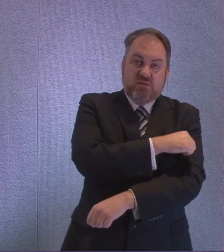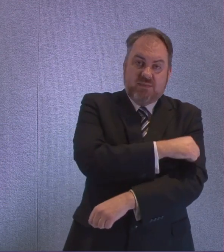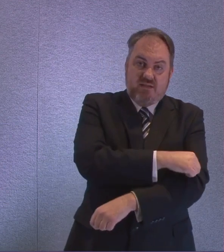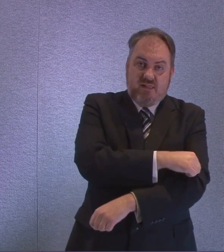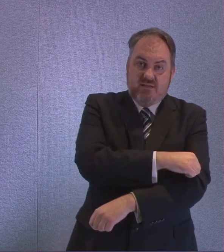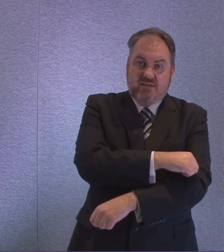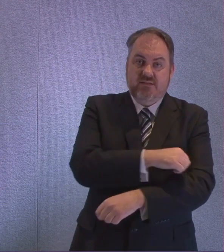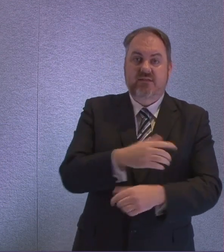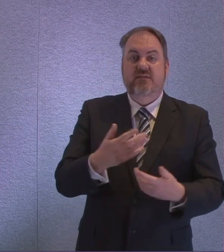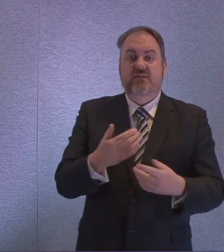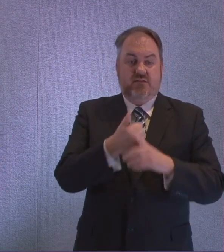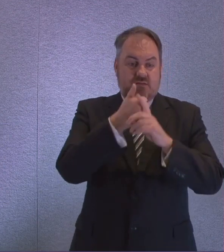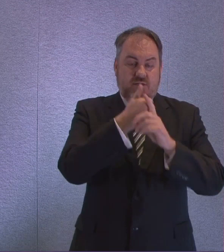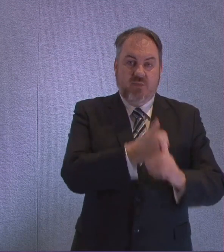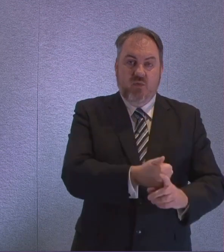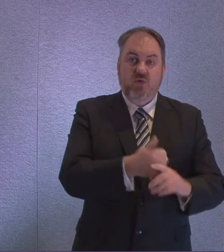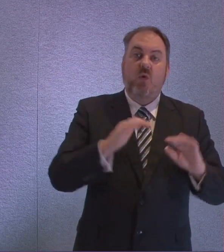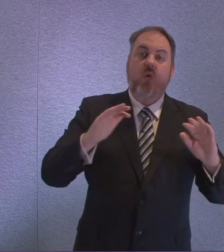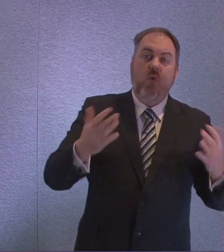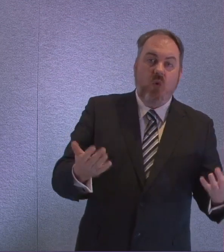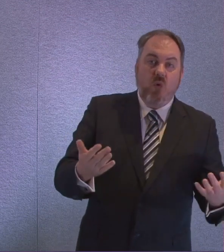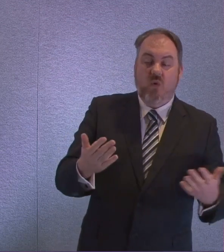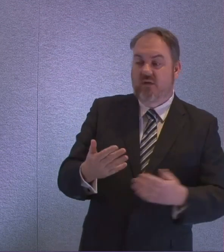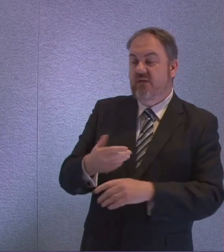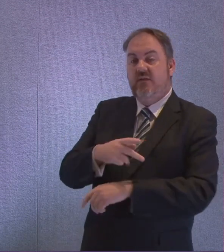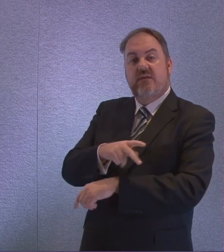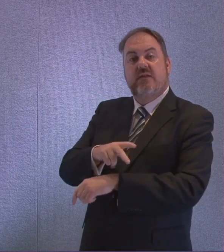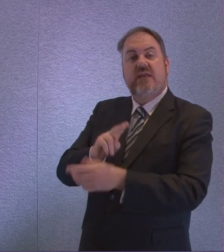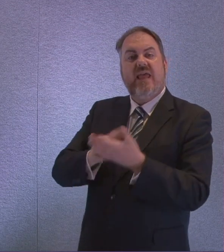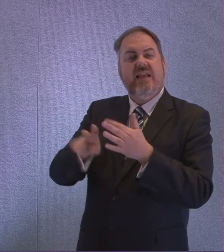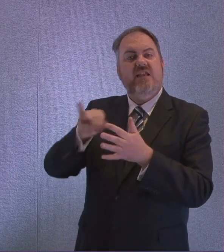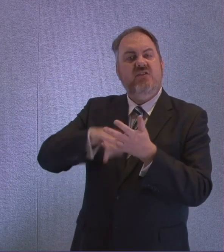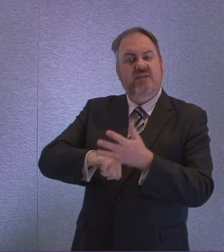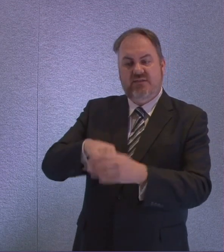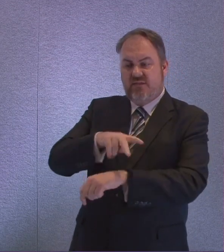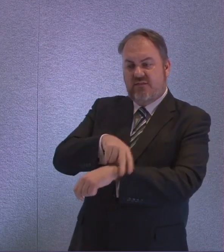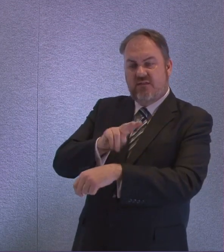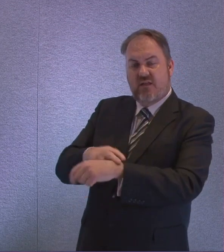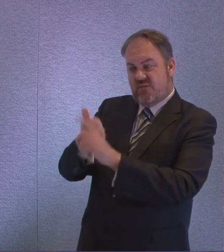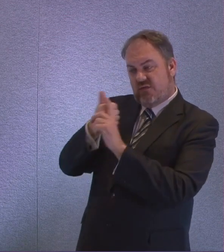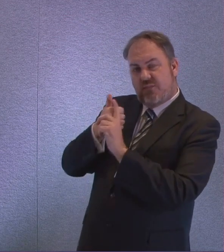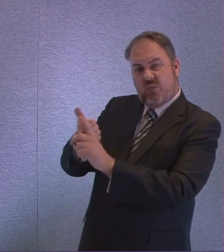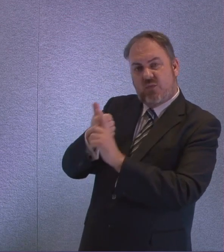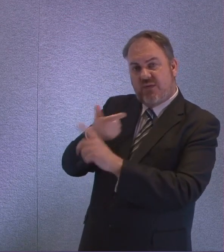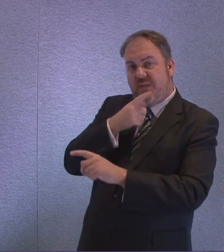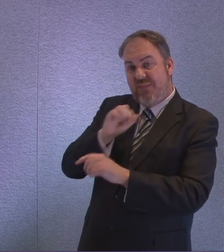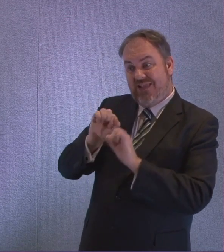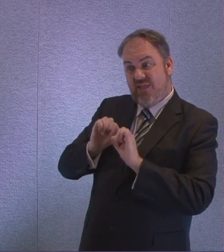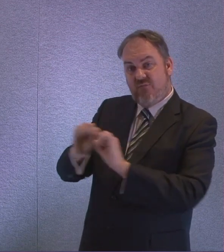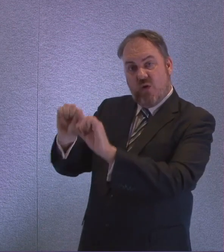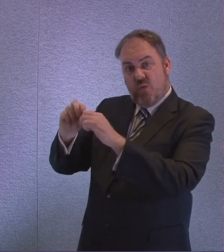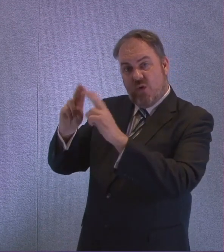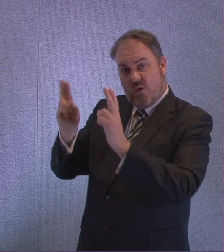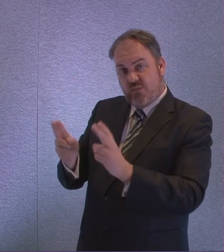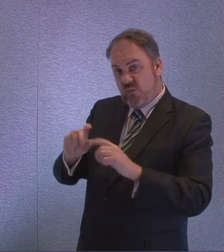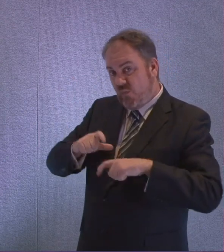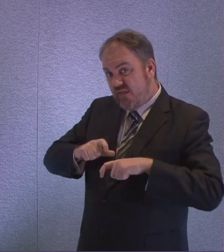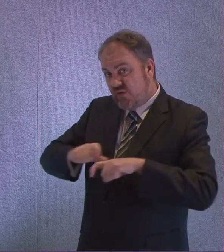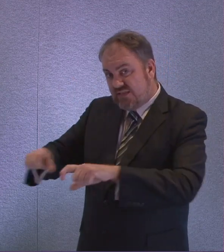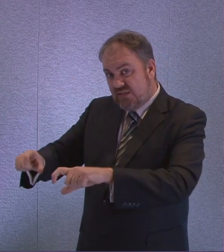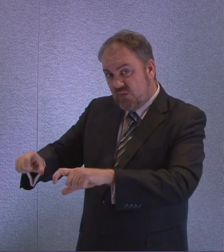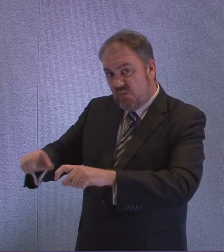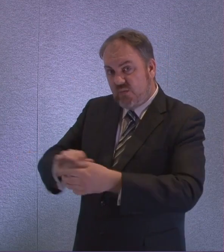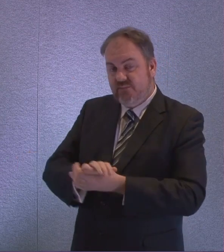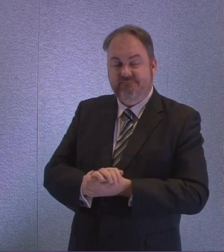in the homes to give people the best chance of recovery first question thank